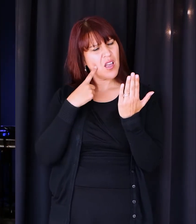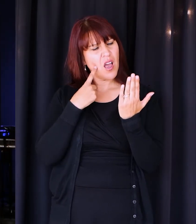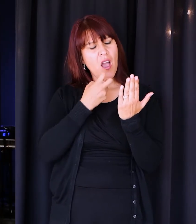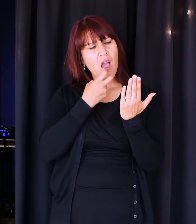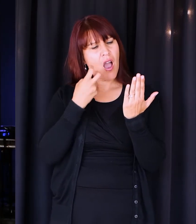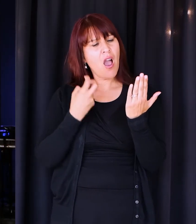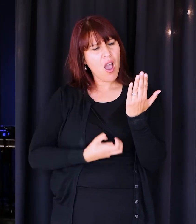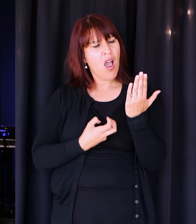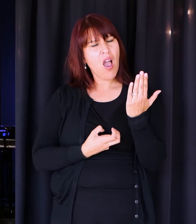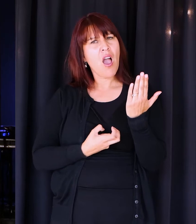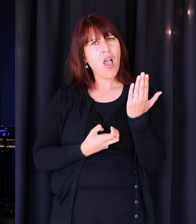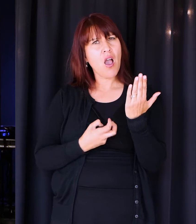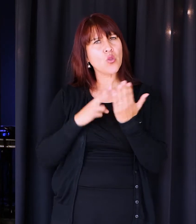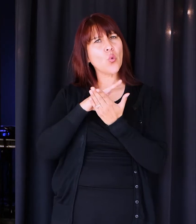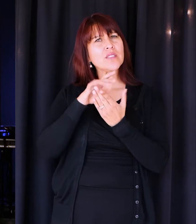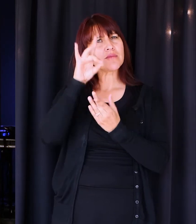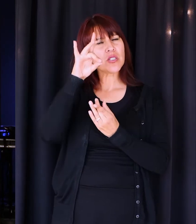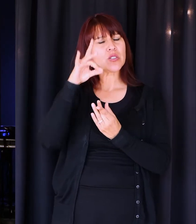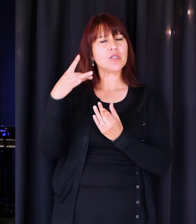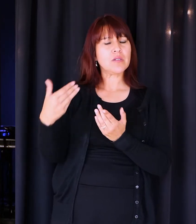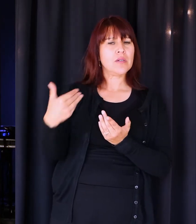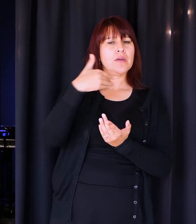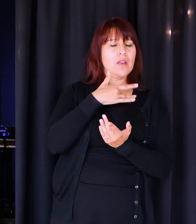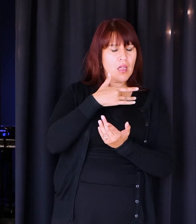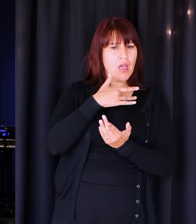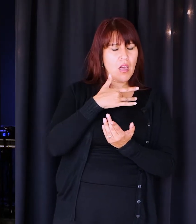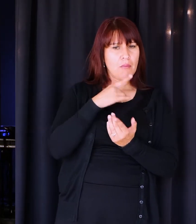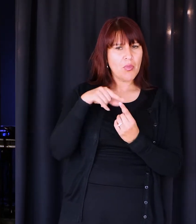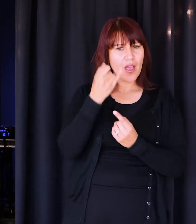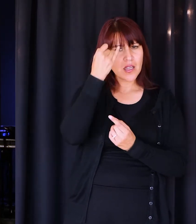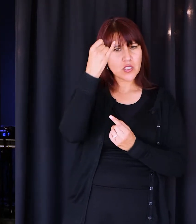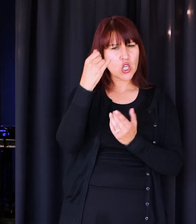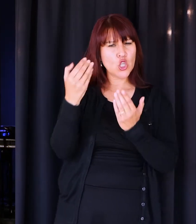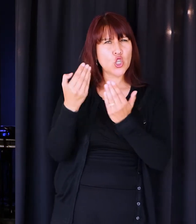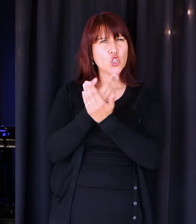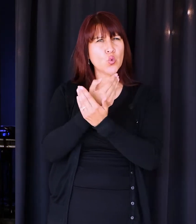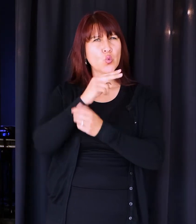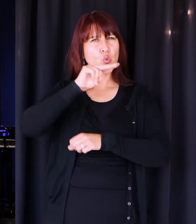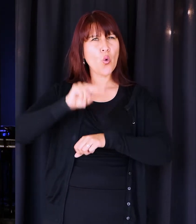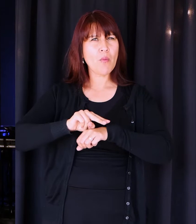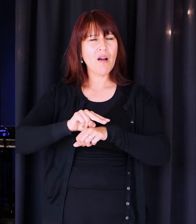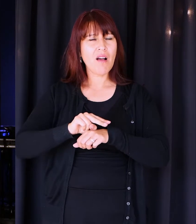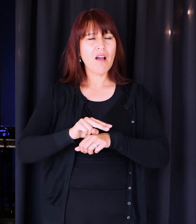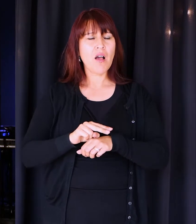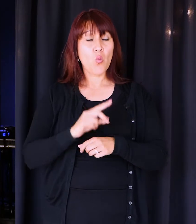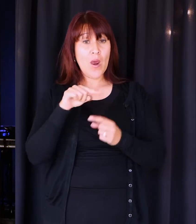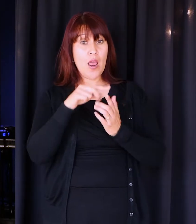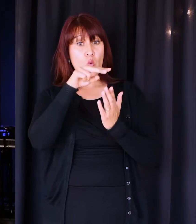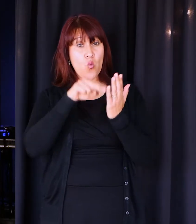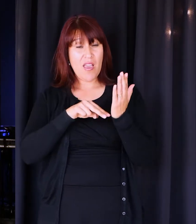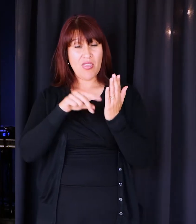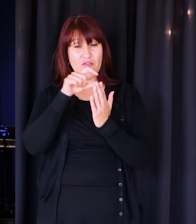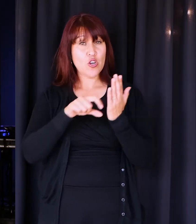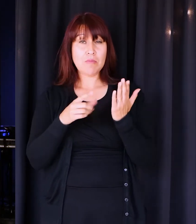fell open as the Holy Spirit began to speak to me about this idea of new normal. Now, I doubt that when I read that verse to you,